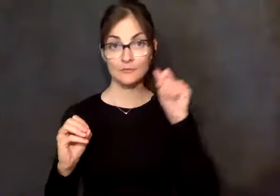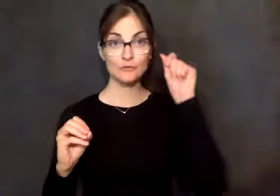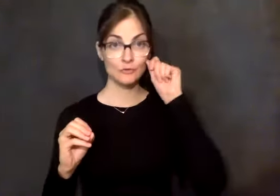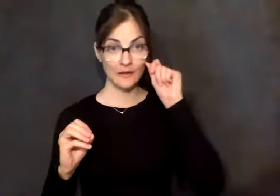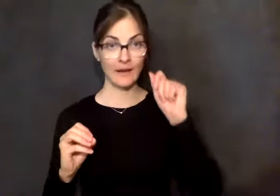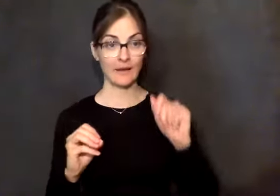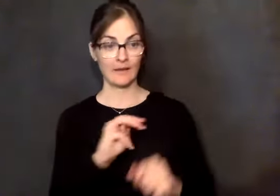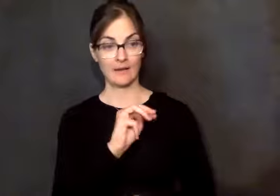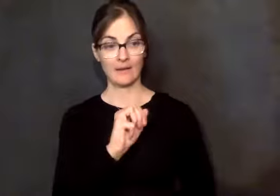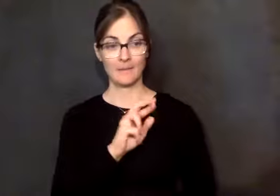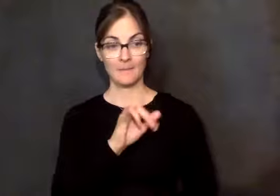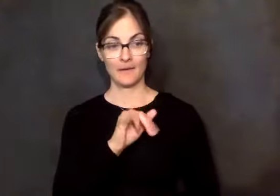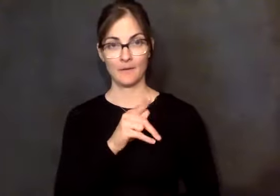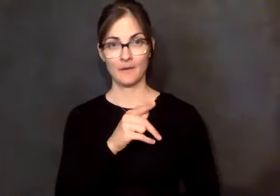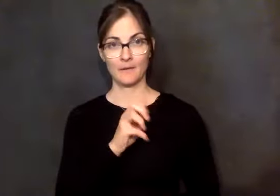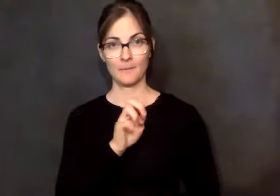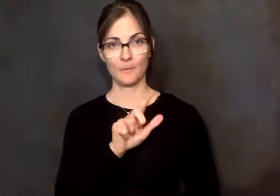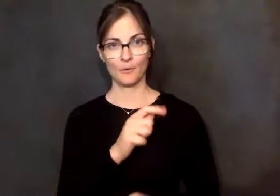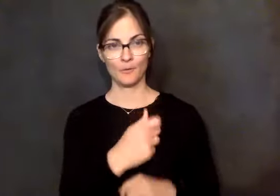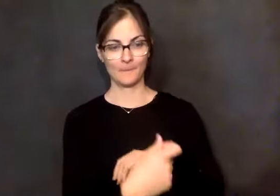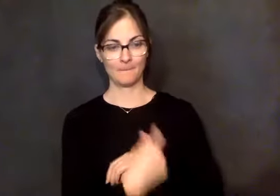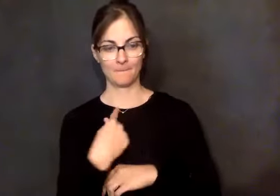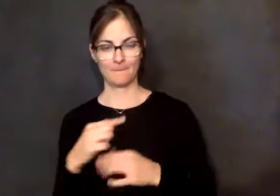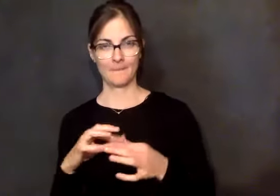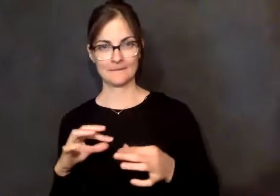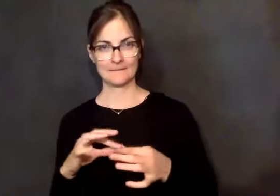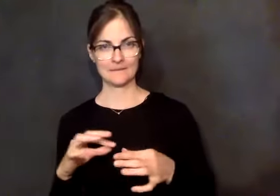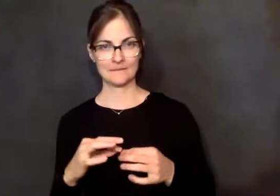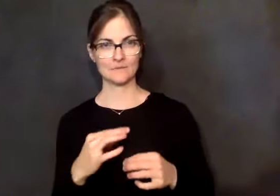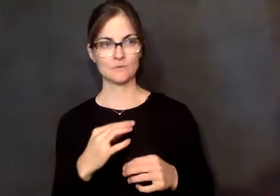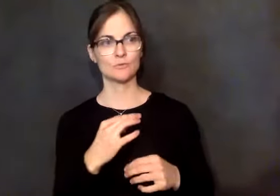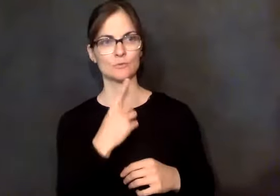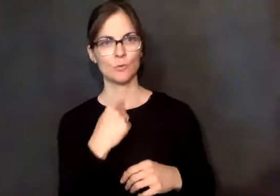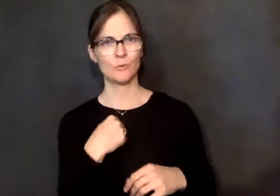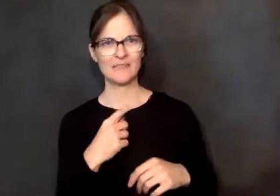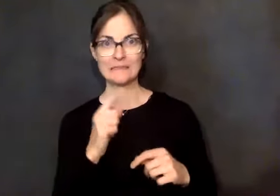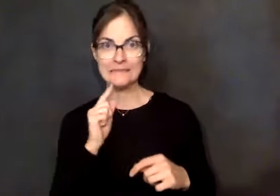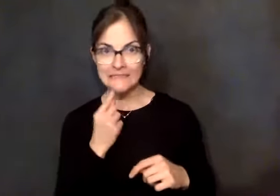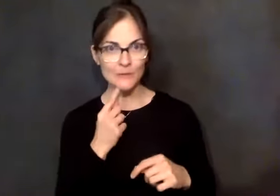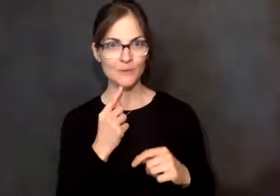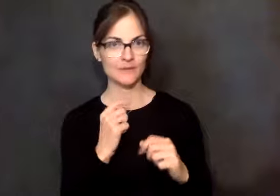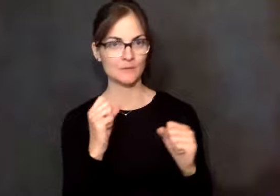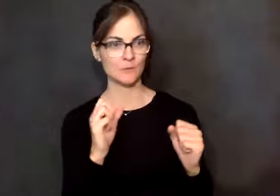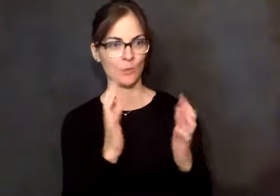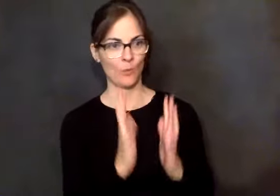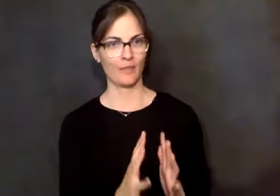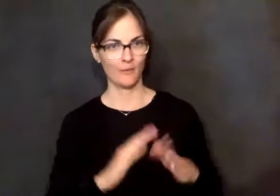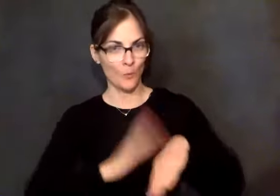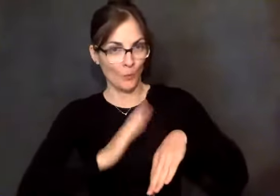And yesterday, Mary Pearl sent me a message saying that there's a severe weather advisory there in Little Rock. And just